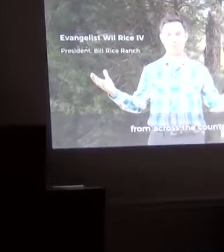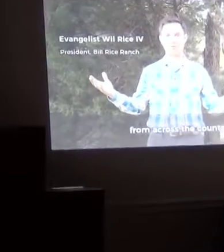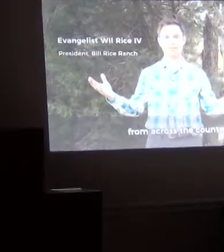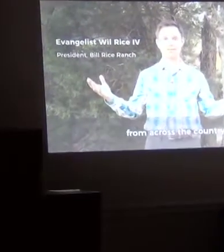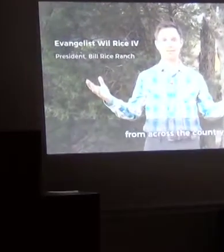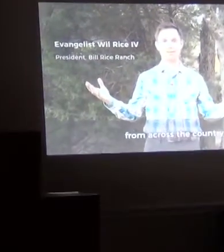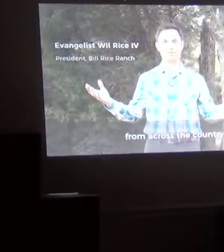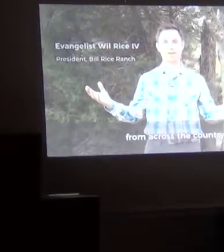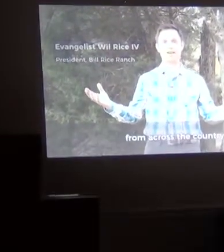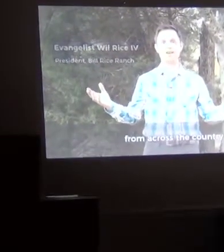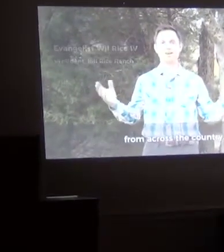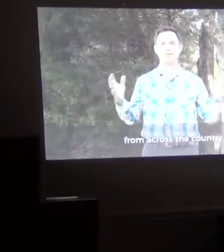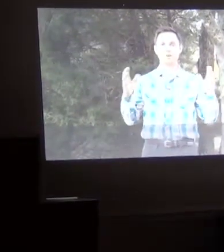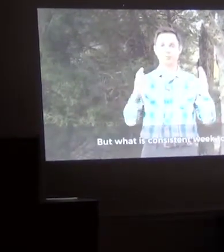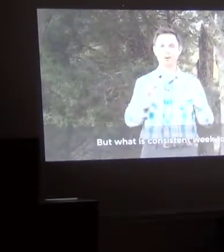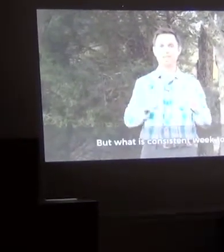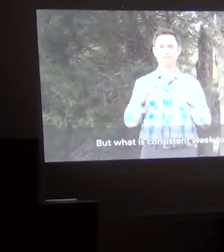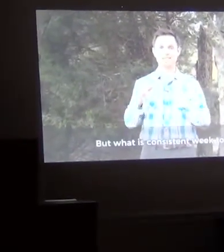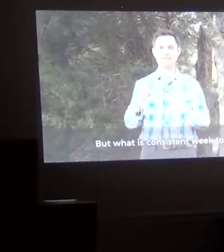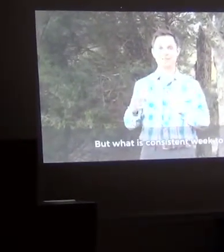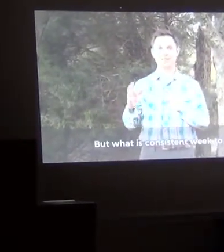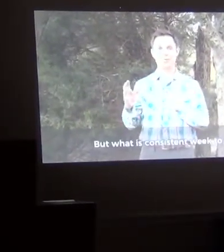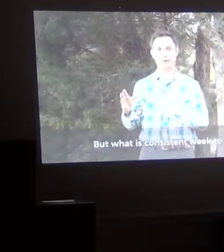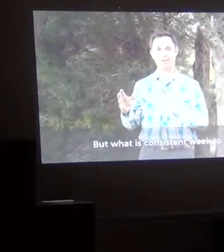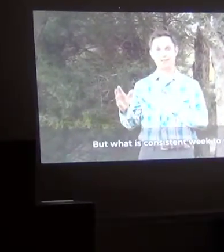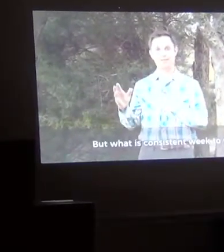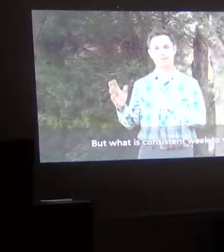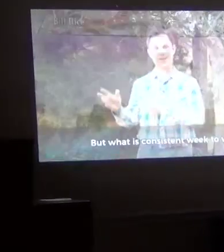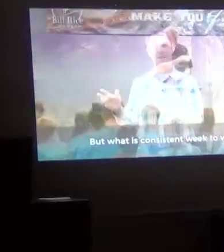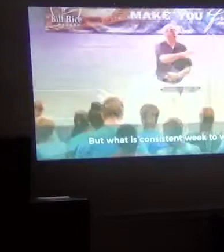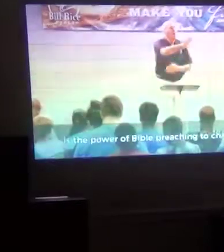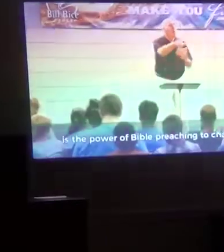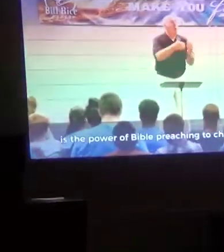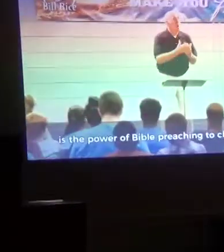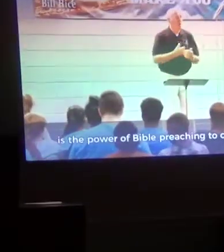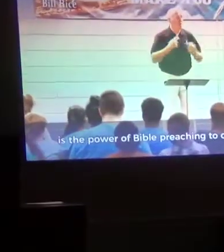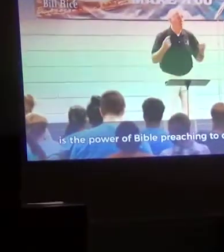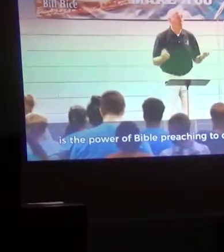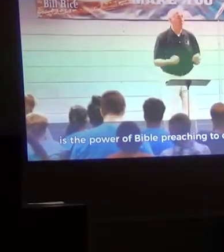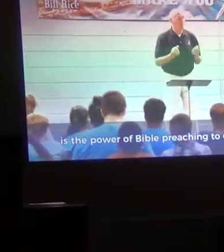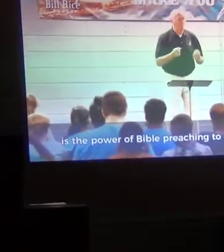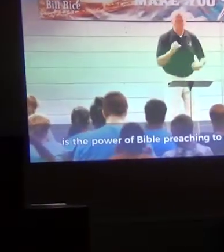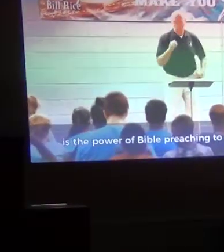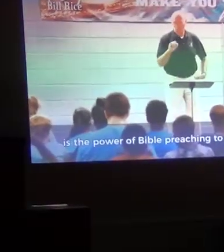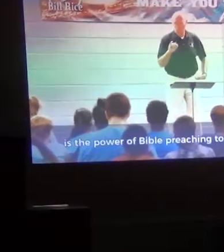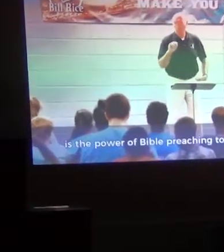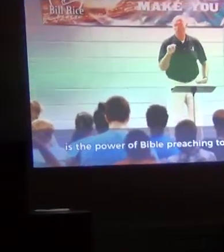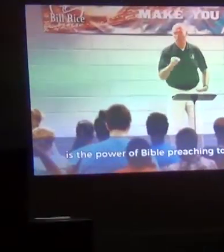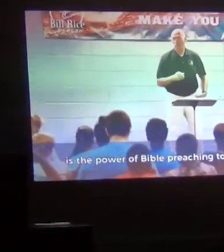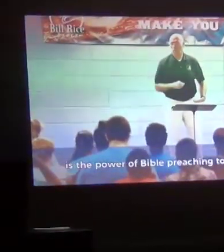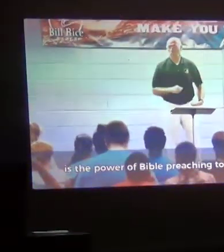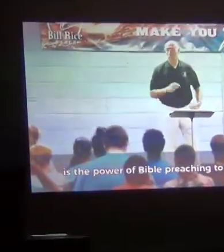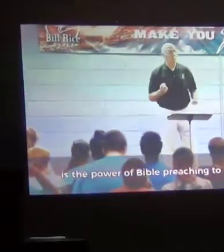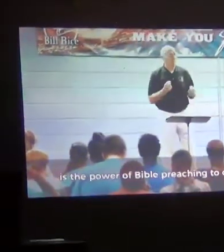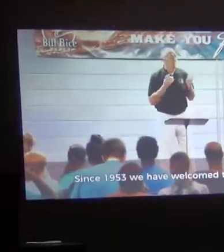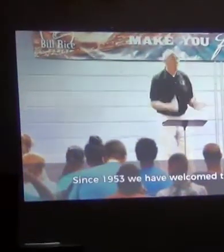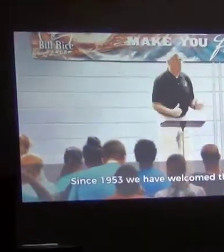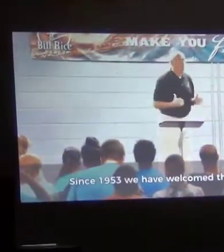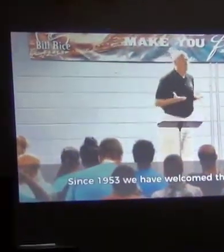from across the country. But what is consistent week to week is the power of Bible preaching to change lives. Since